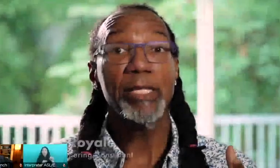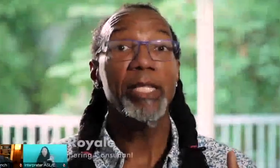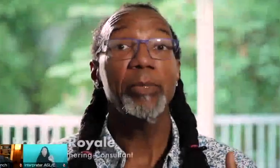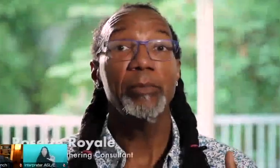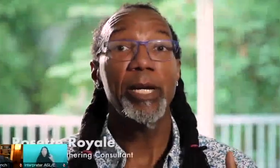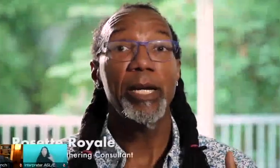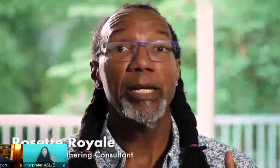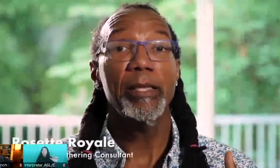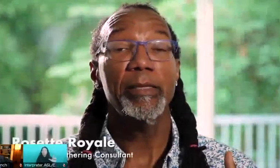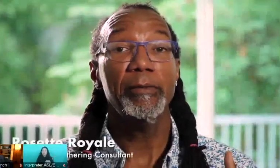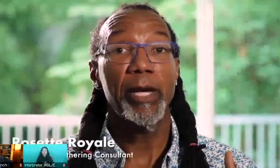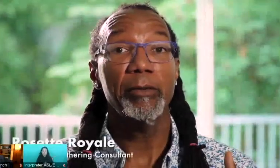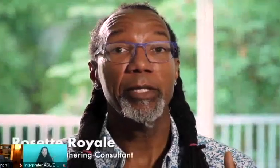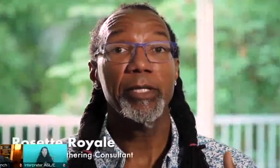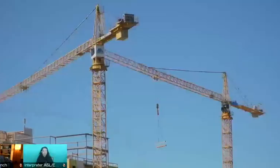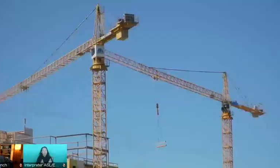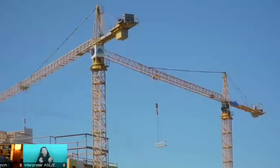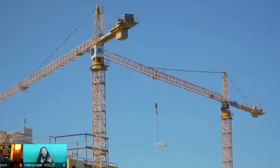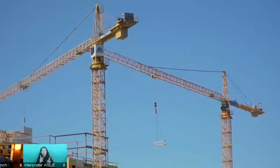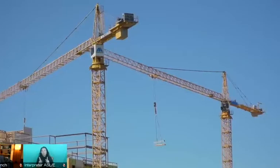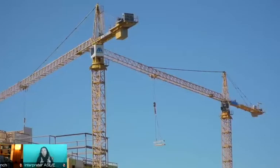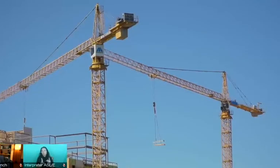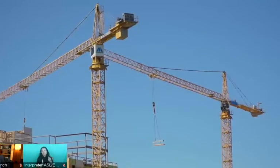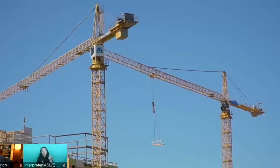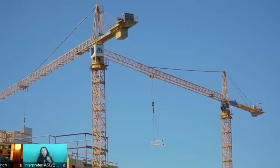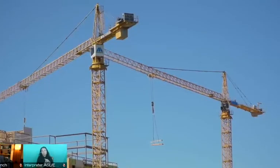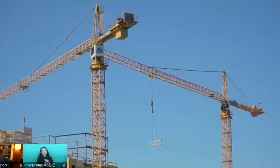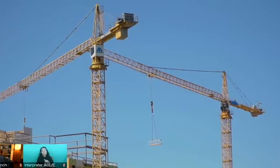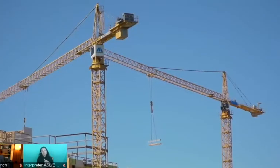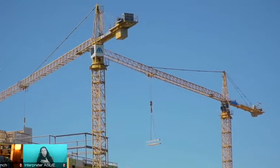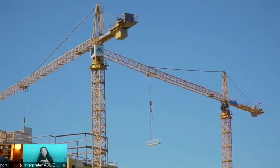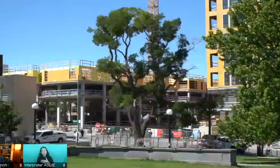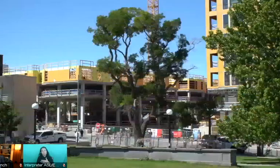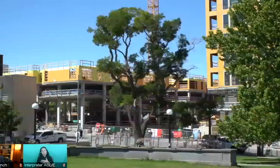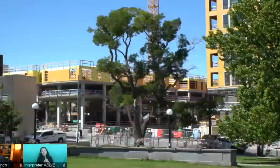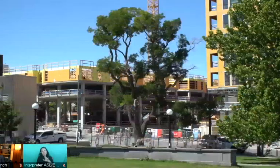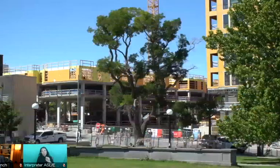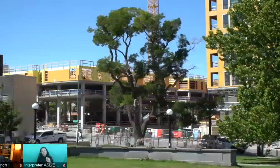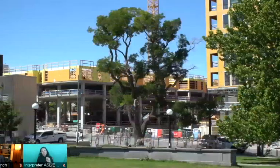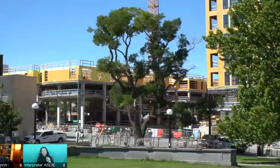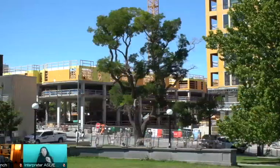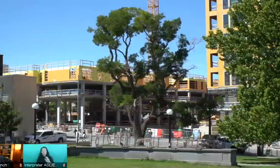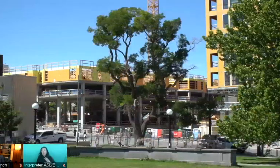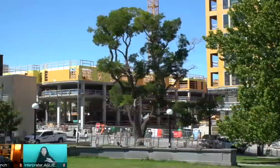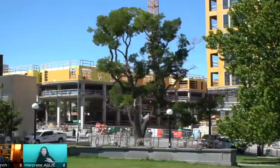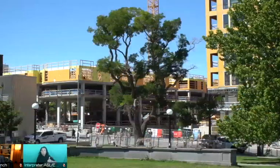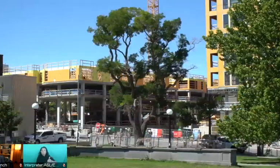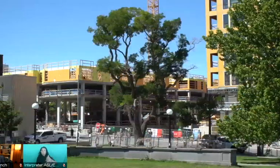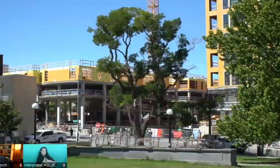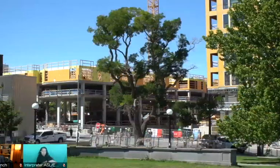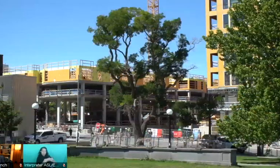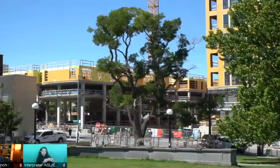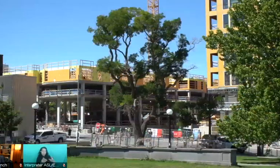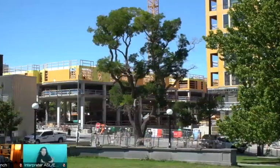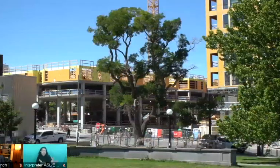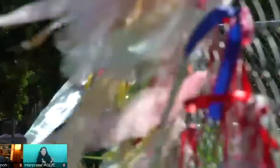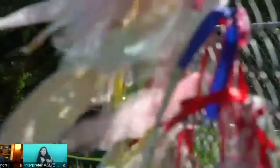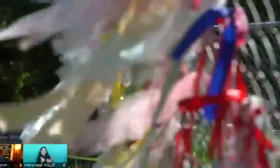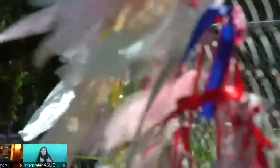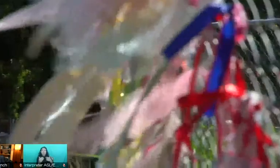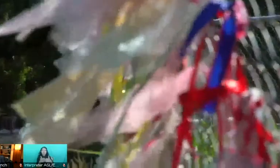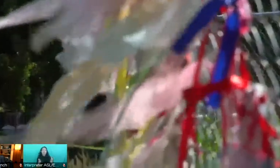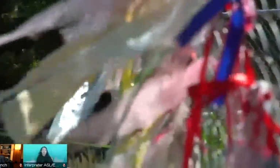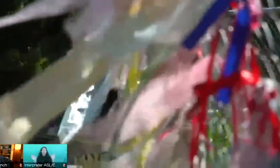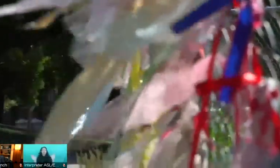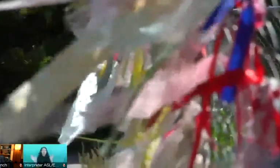impacted deeply by the virus. So memorializing those stories helps us to create a broad picture to have a more